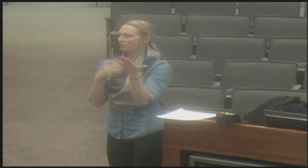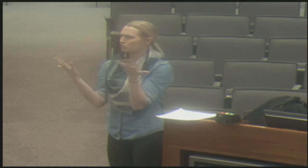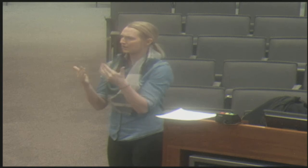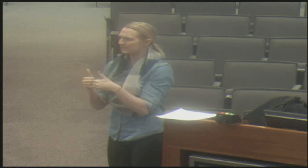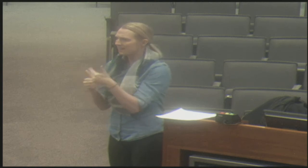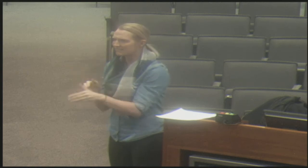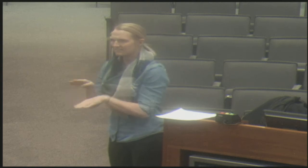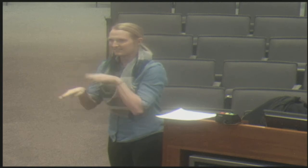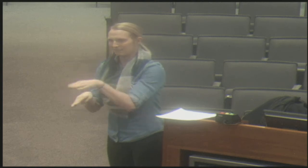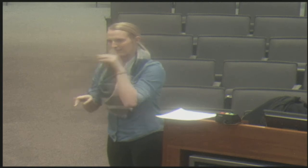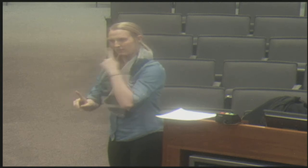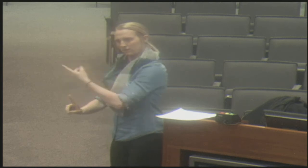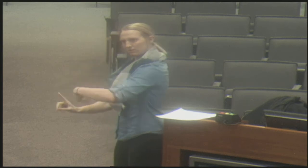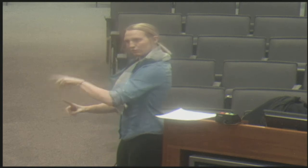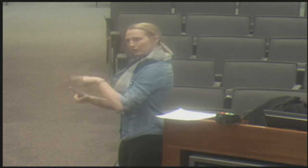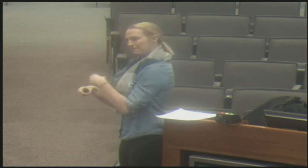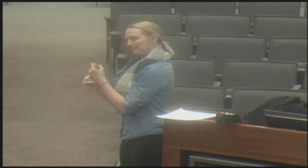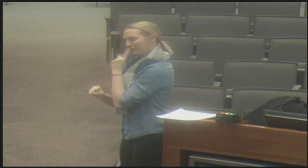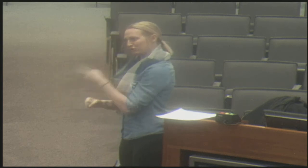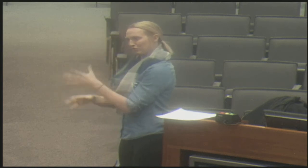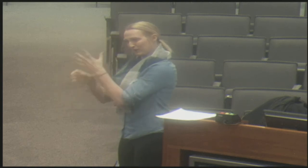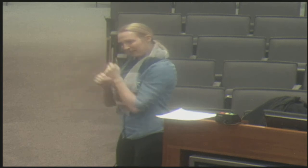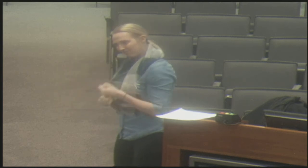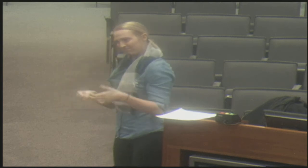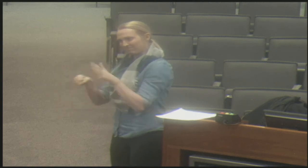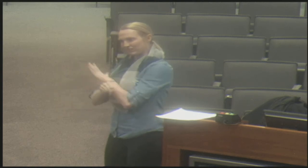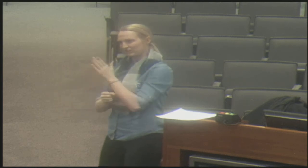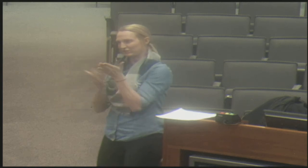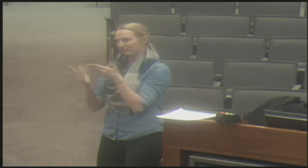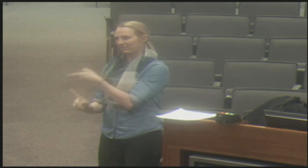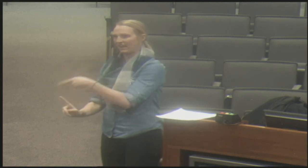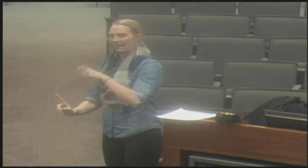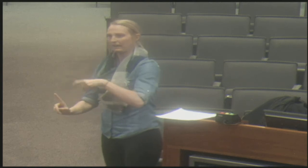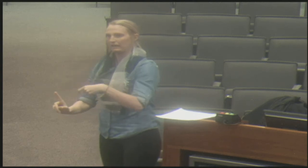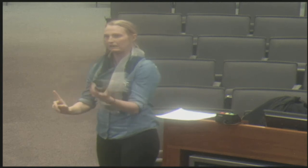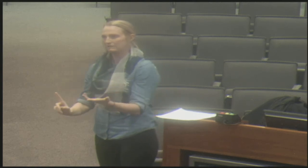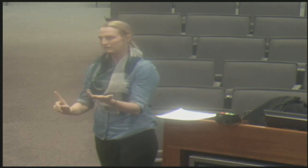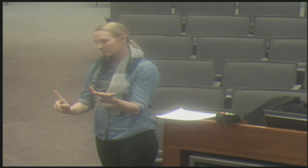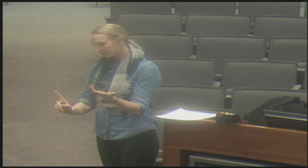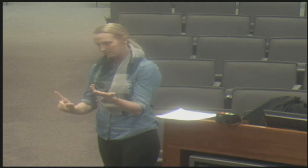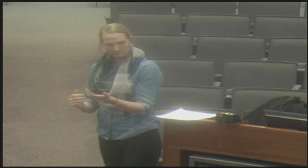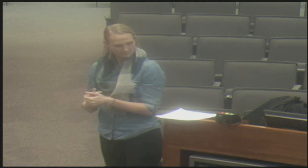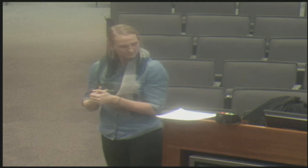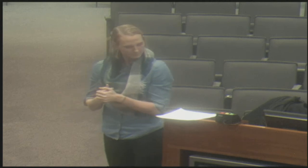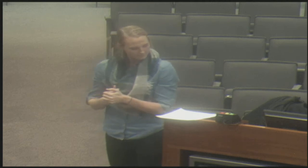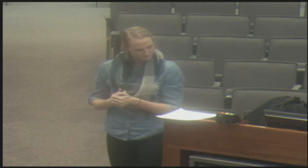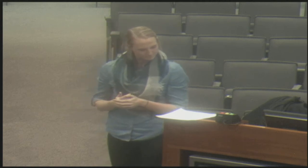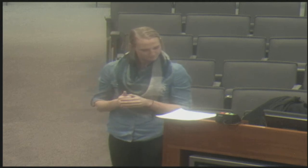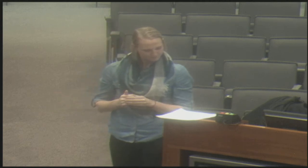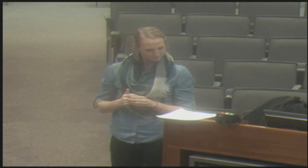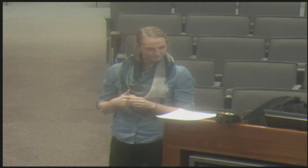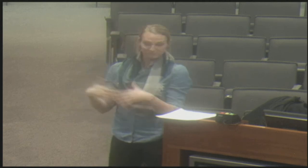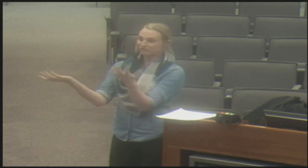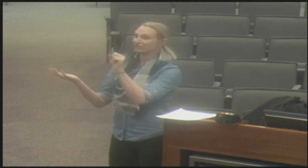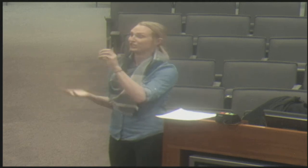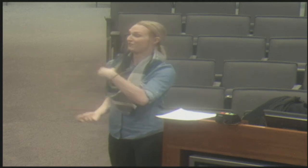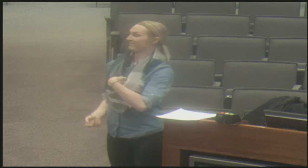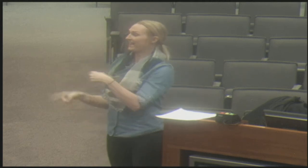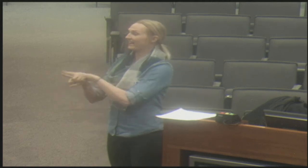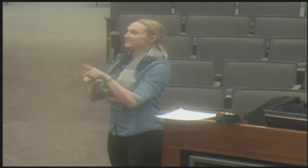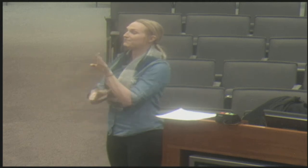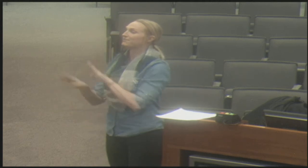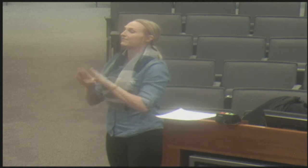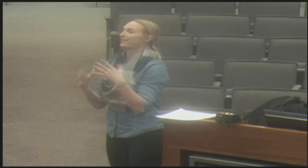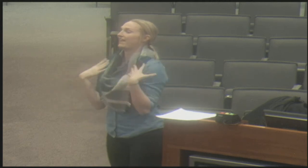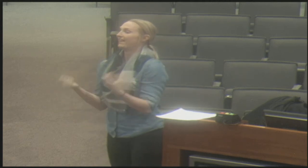hospital is reaching out to a live on-site interpreter, yet none is available. So then what's the next step? How does that person receive